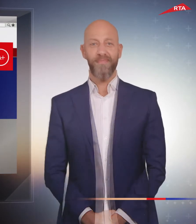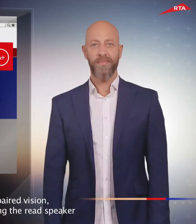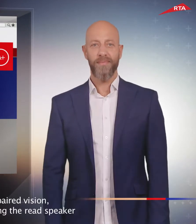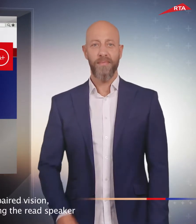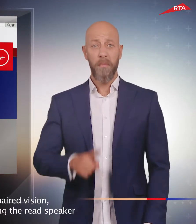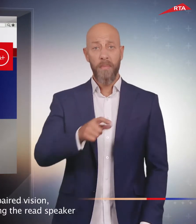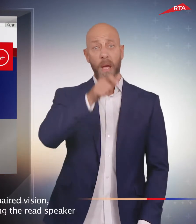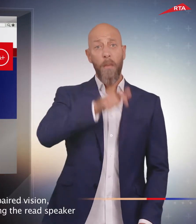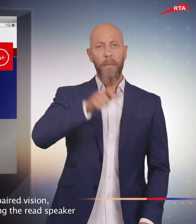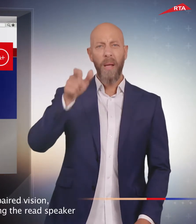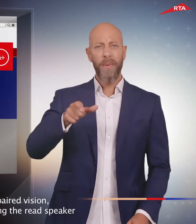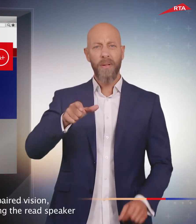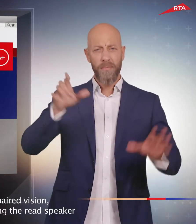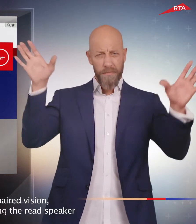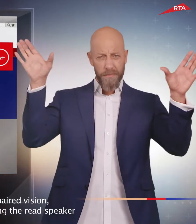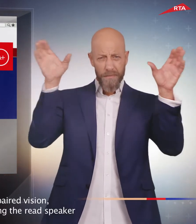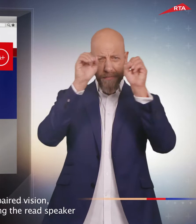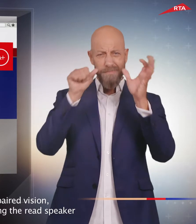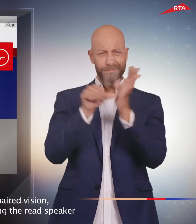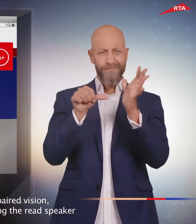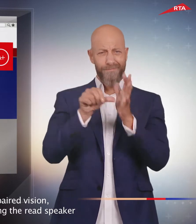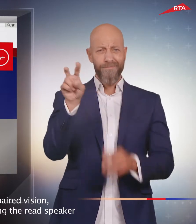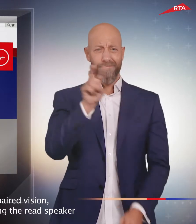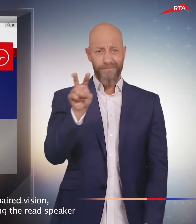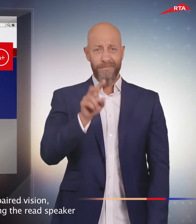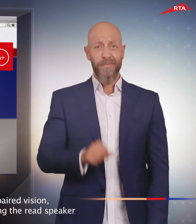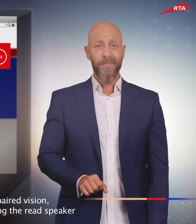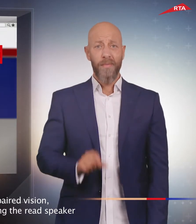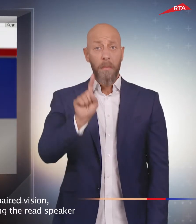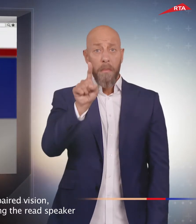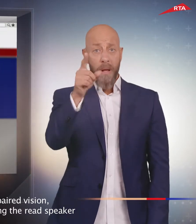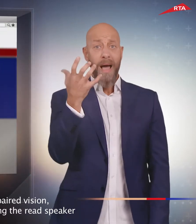For people with impaired vision, you have the option of using the read speaker.